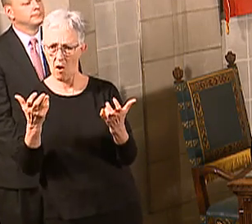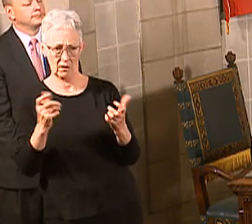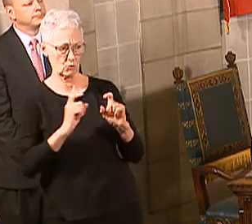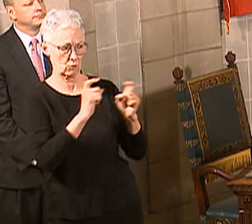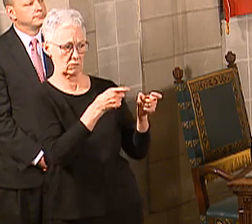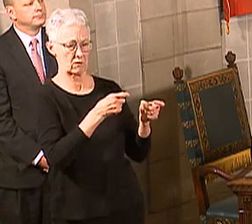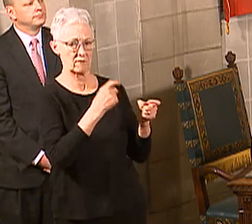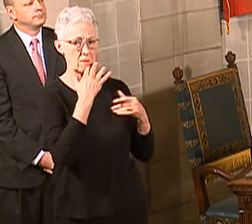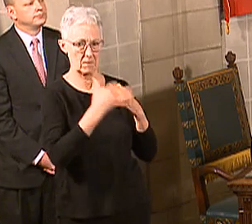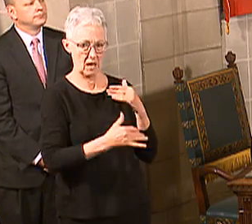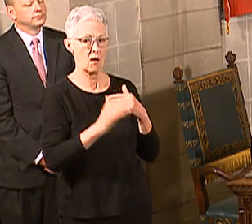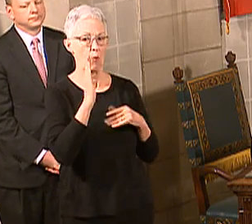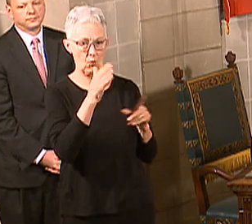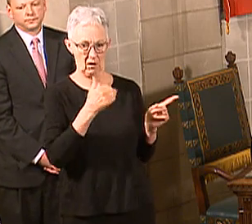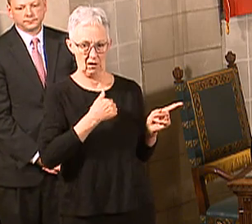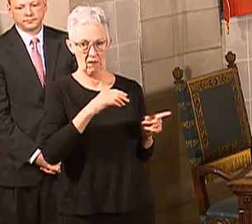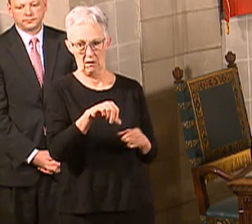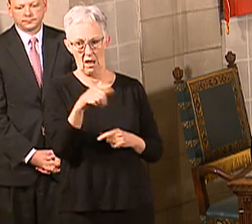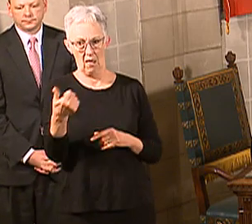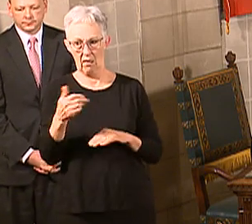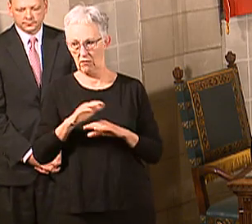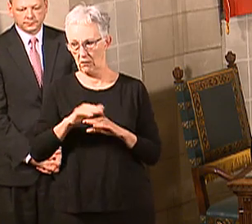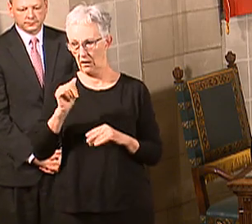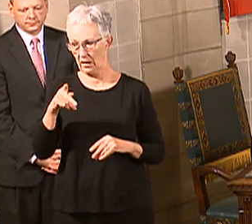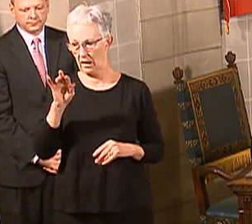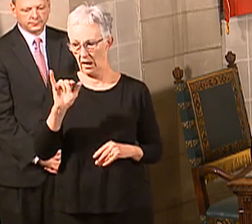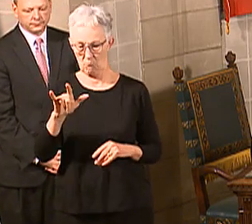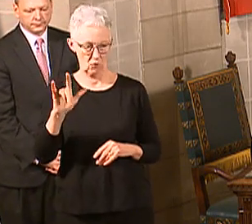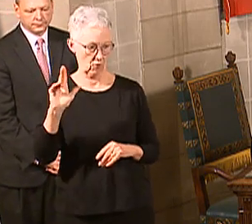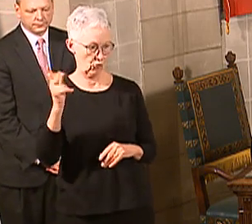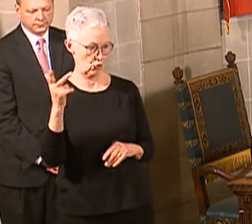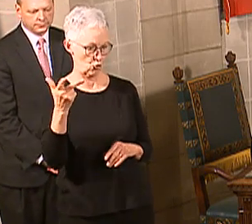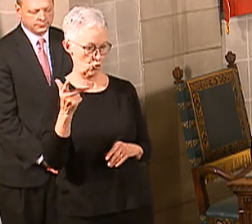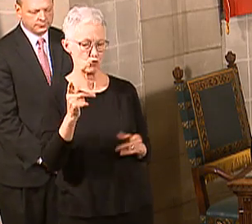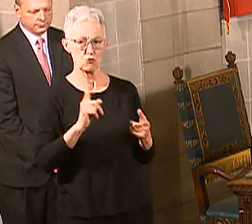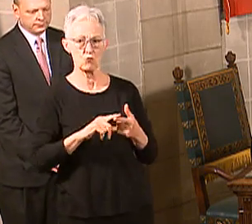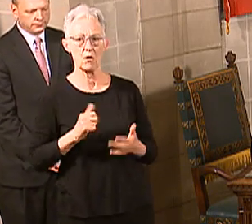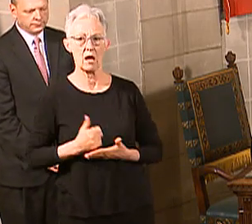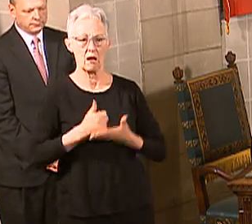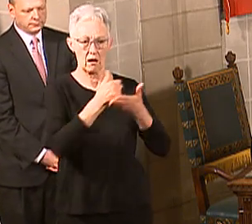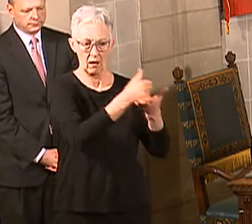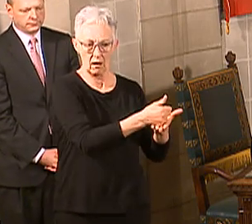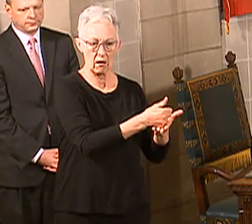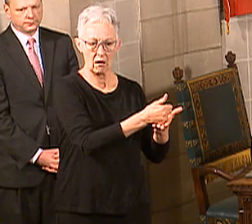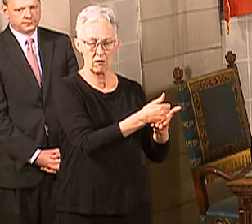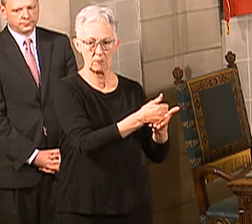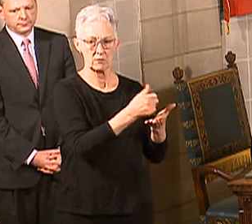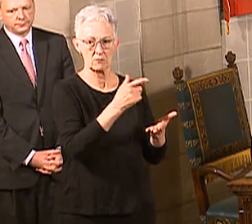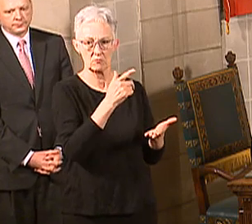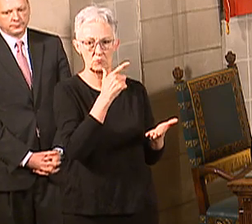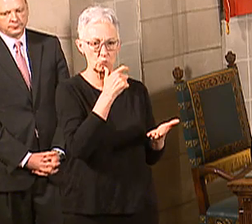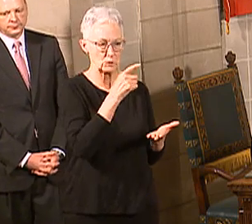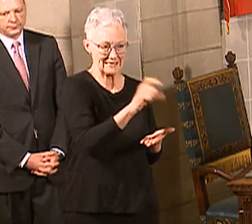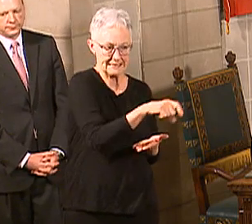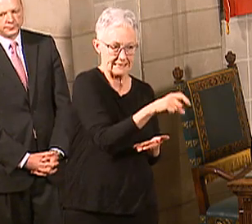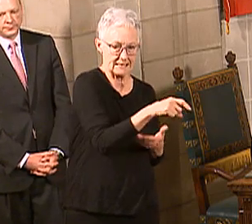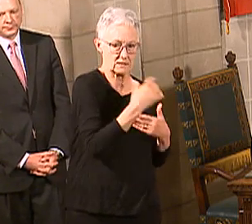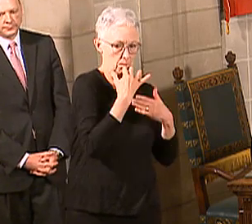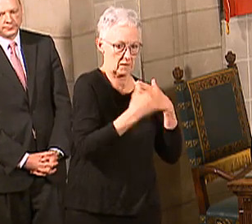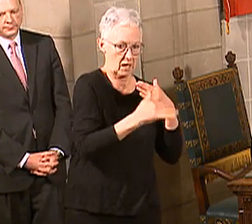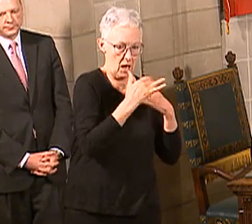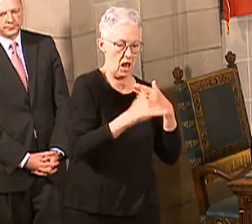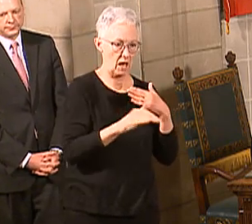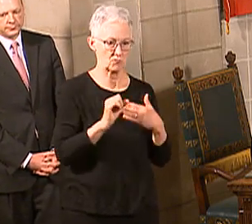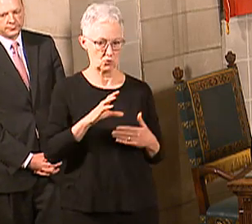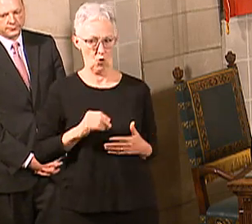again, donate more blood and help out our teammates who are willing to donate their blood but couldn't do it today. So, again, a great